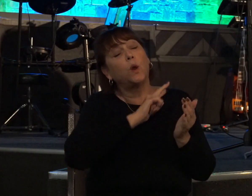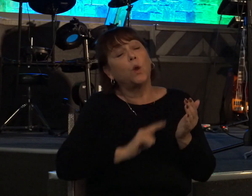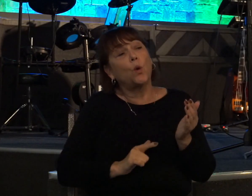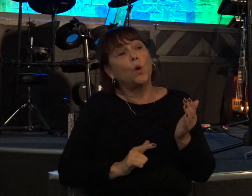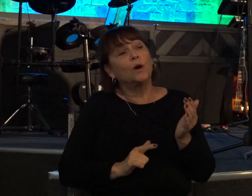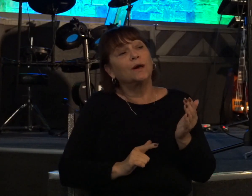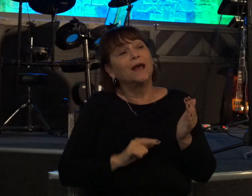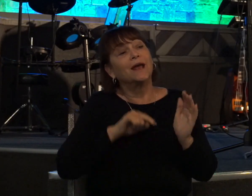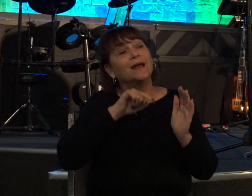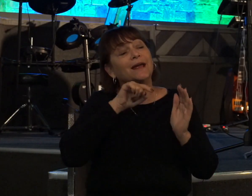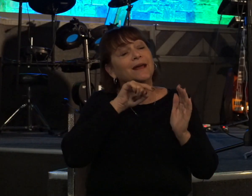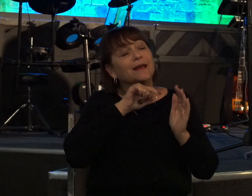child